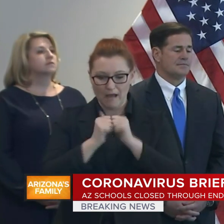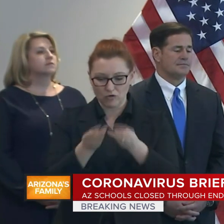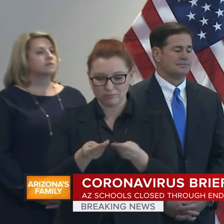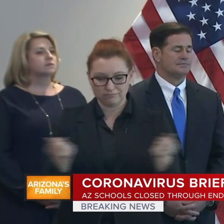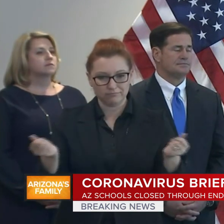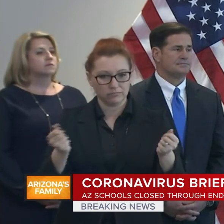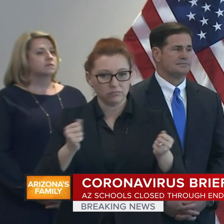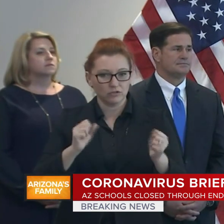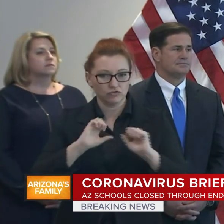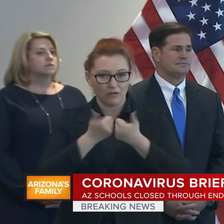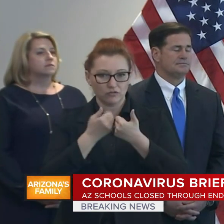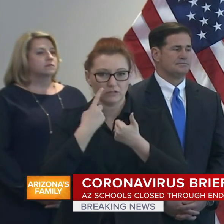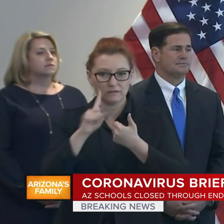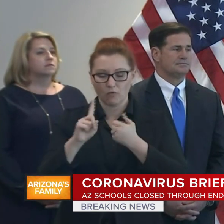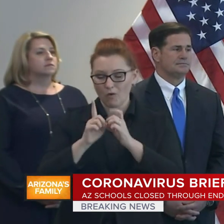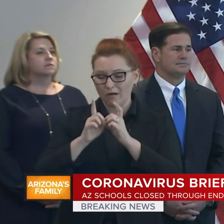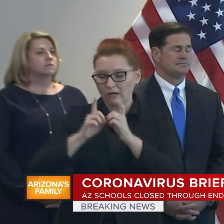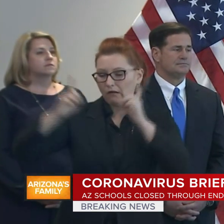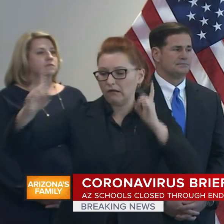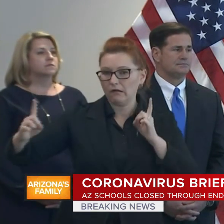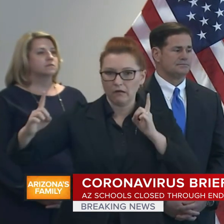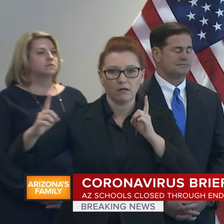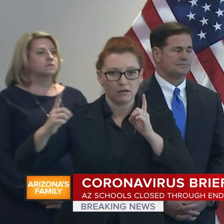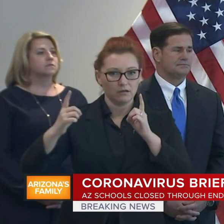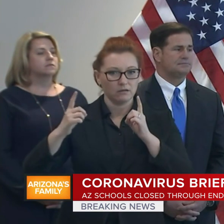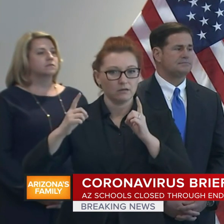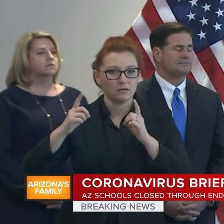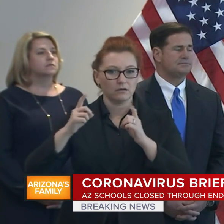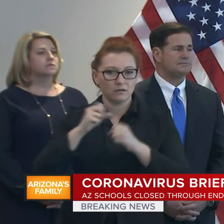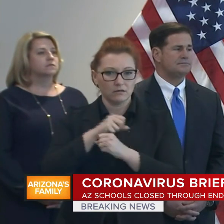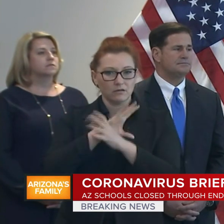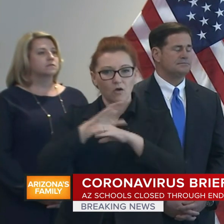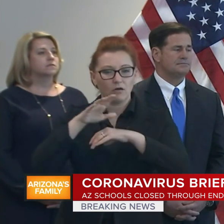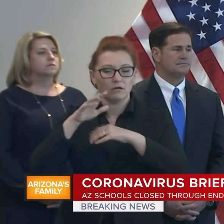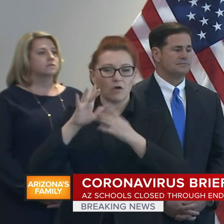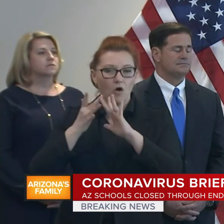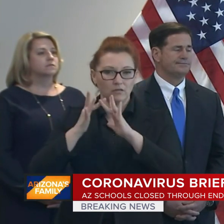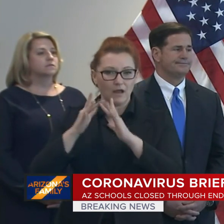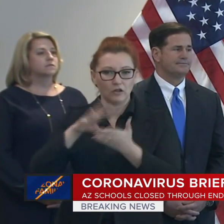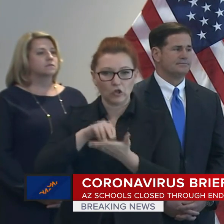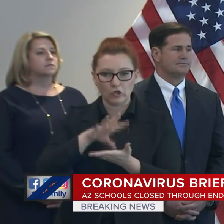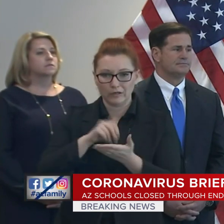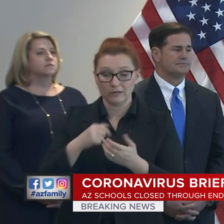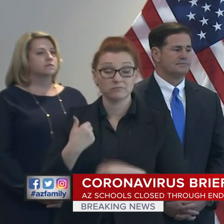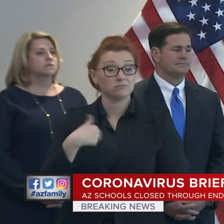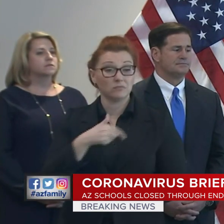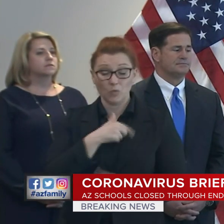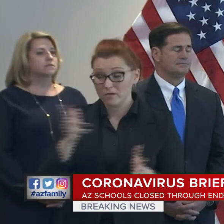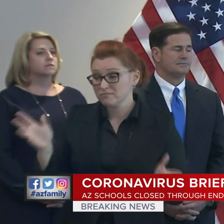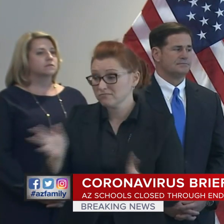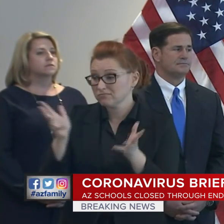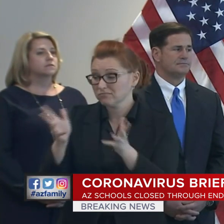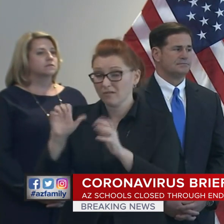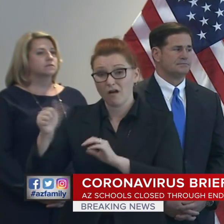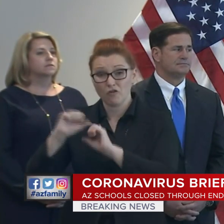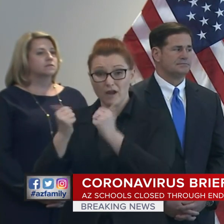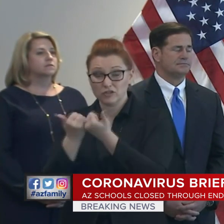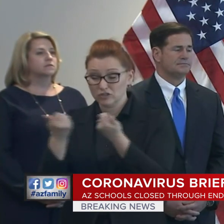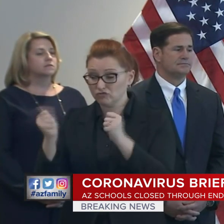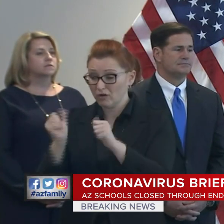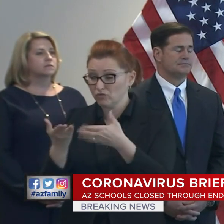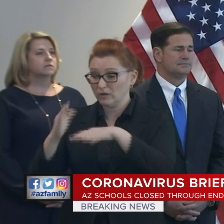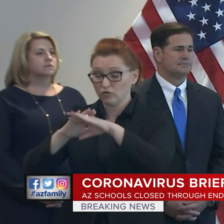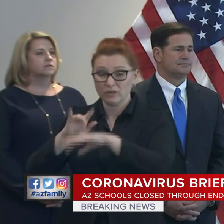We are working with other state agencies to increase access to Wi-Fi and hotspots as well as